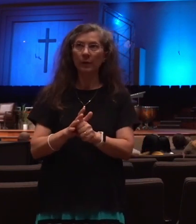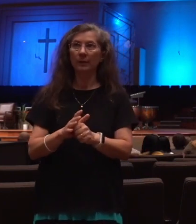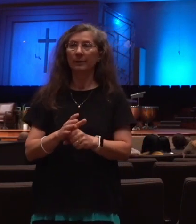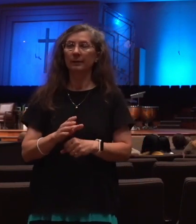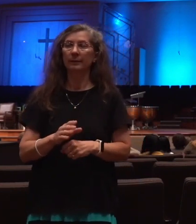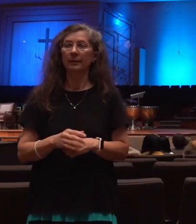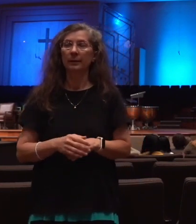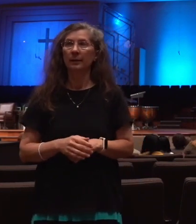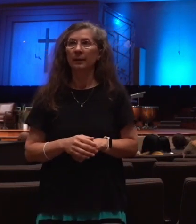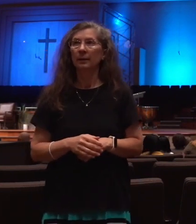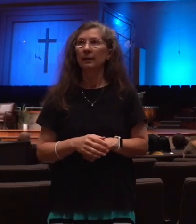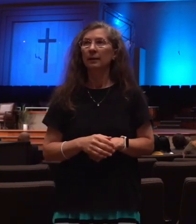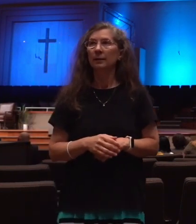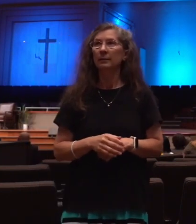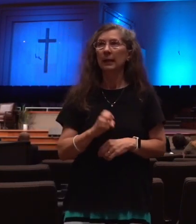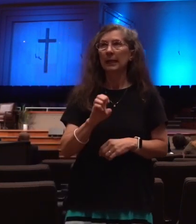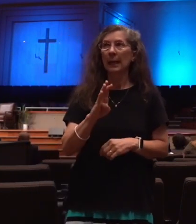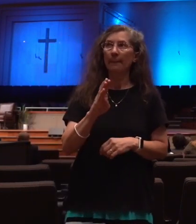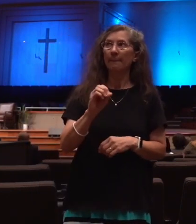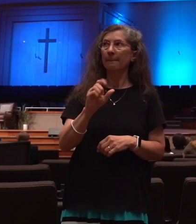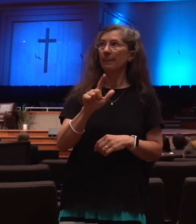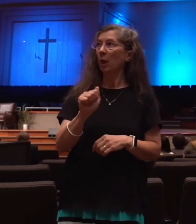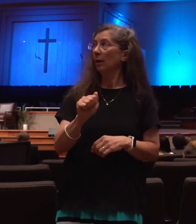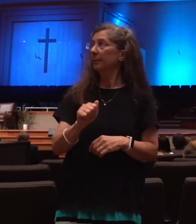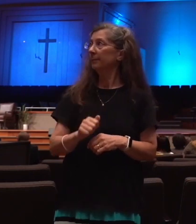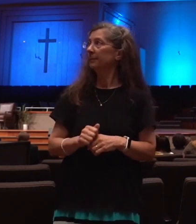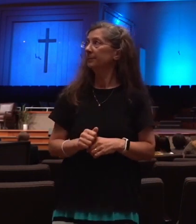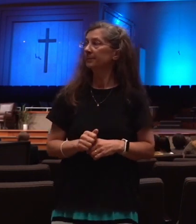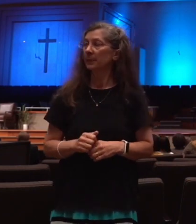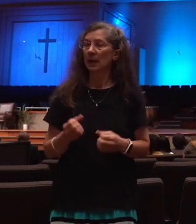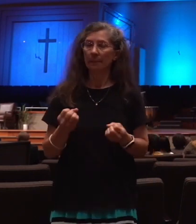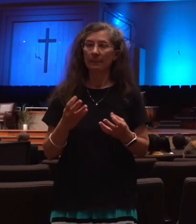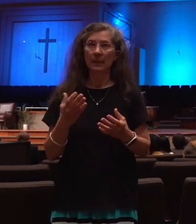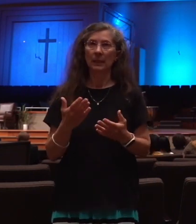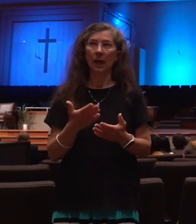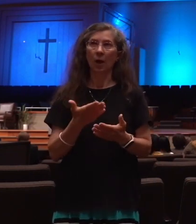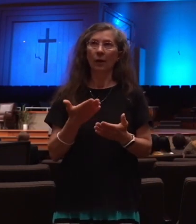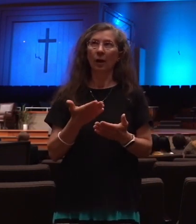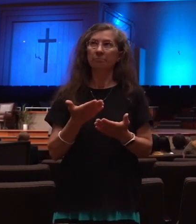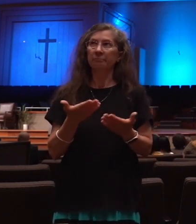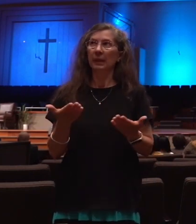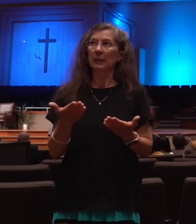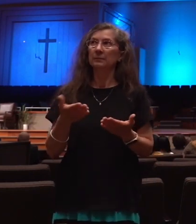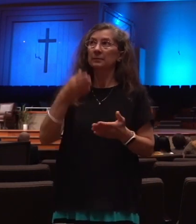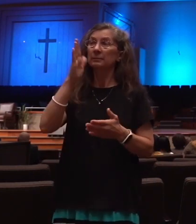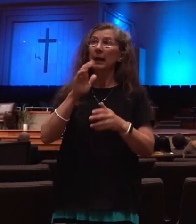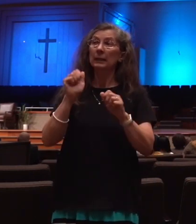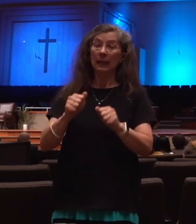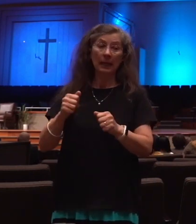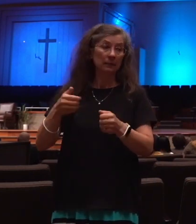And don't think there won't be other things that God can bring upon this world as well, and man bring on himself.